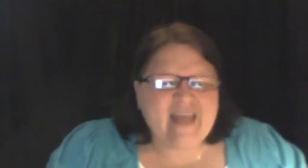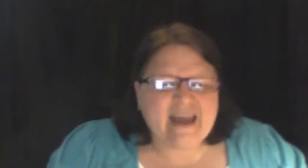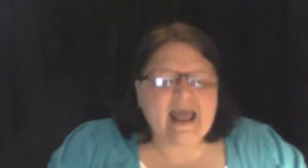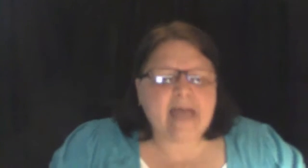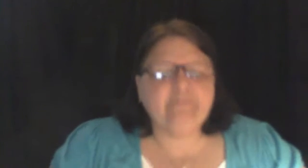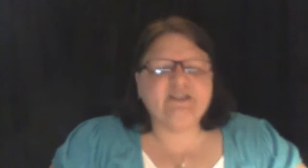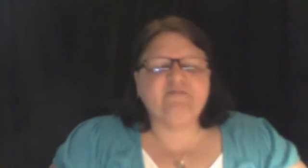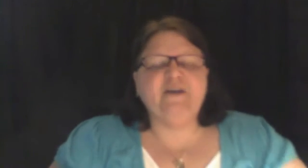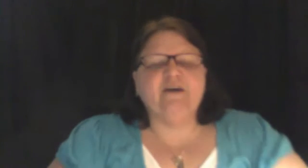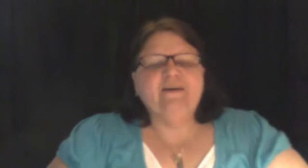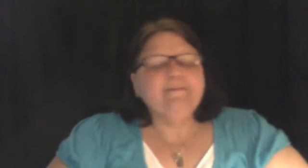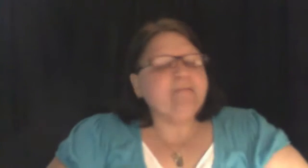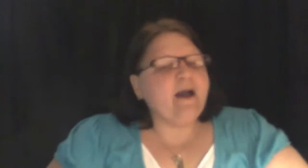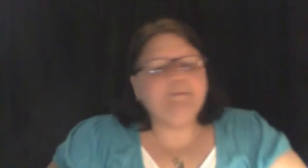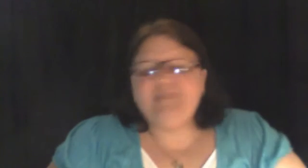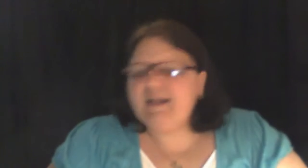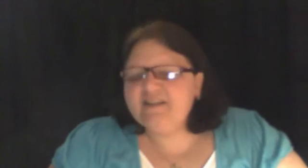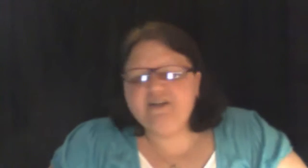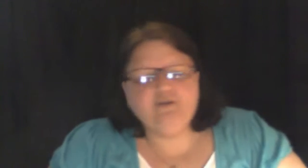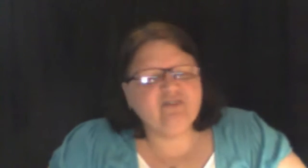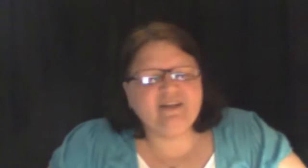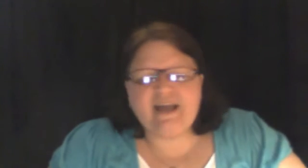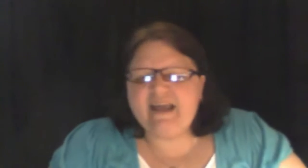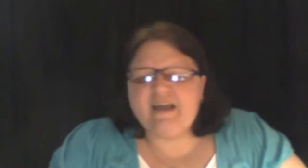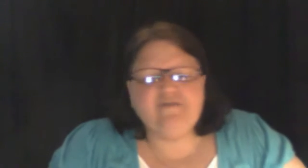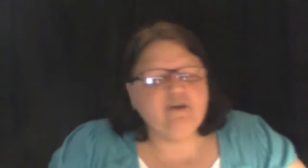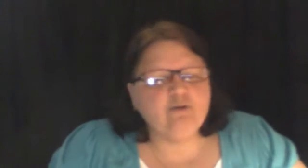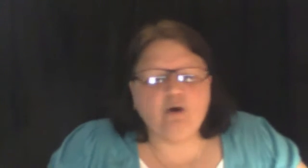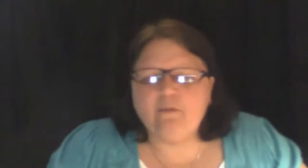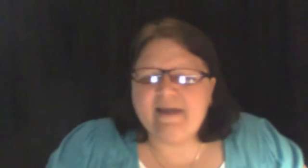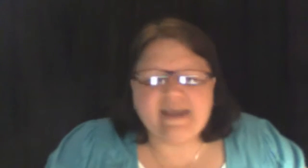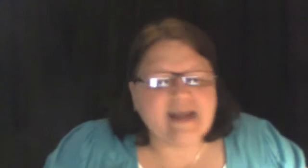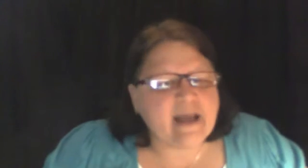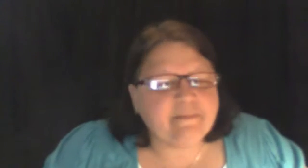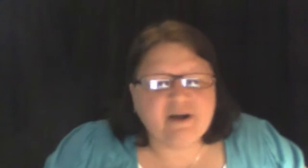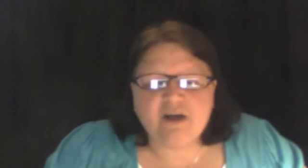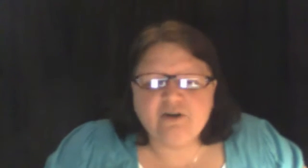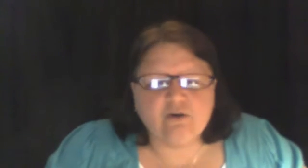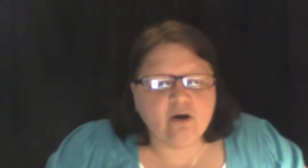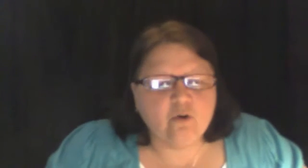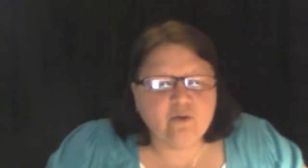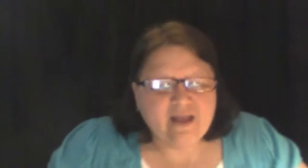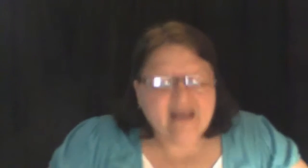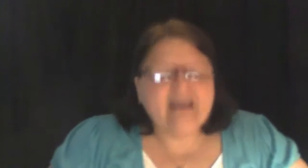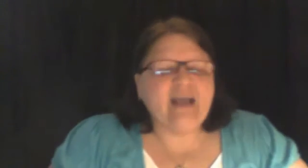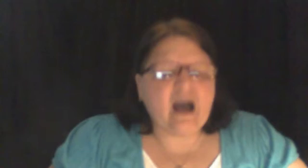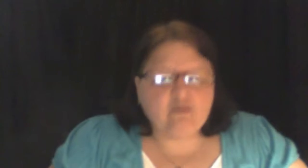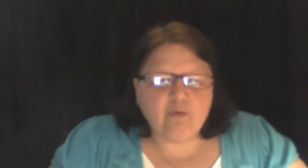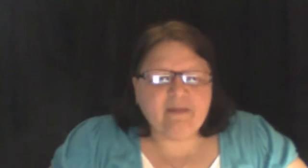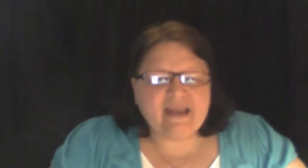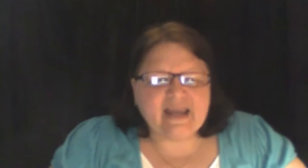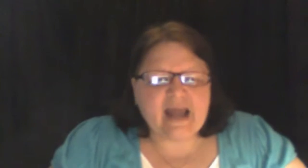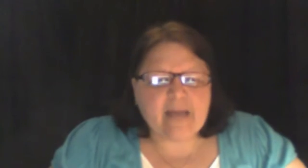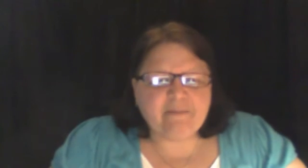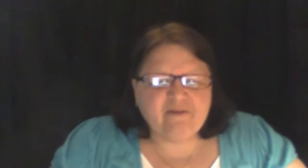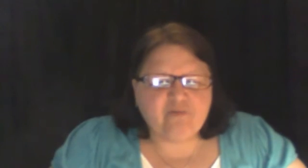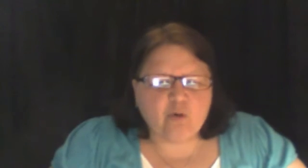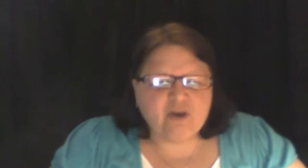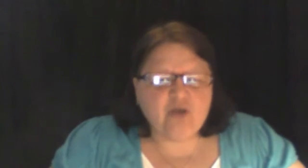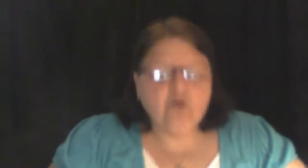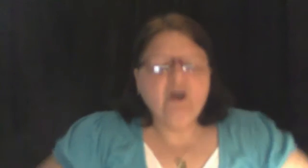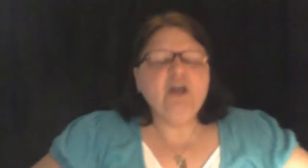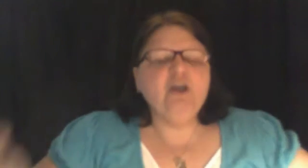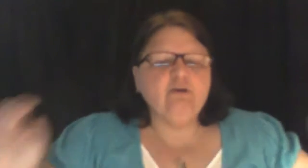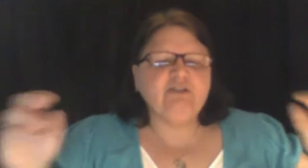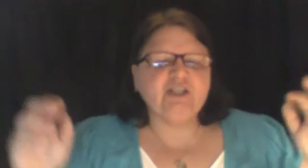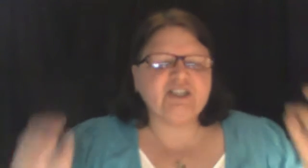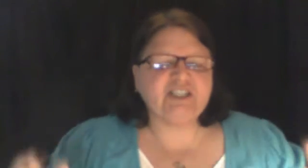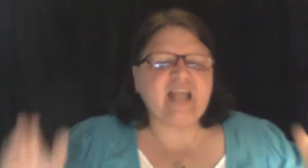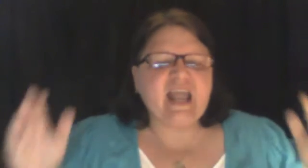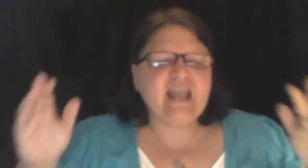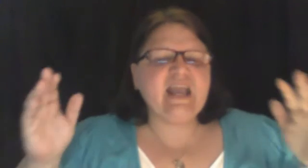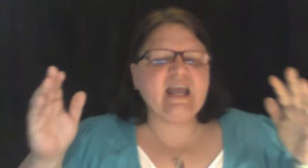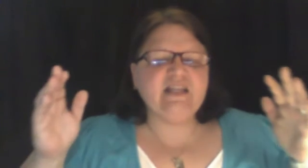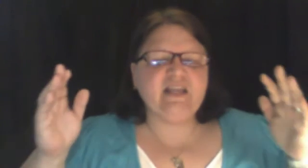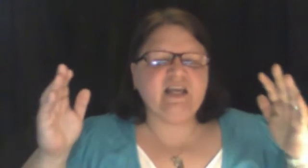that atmosphere. I'm telling you today, if you don't make it happen on your own, God will make it happen for you. You just stay in the